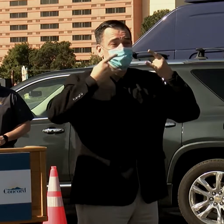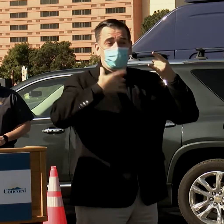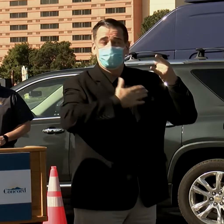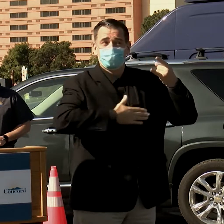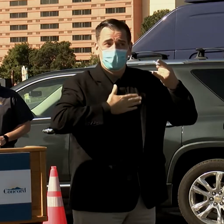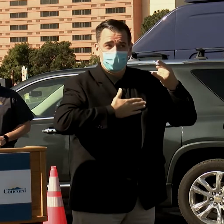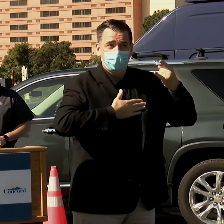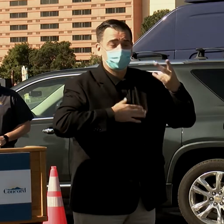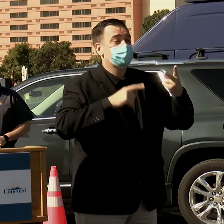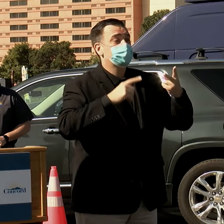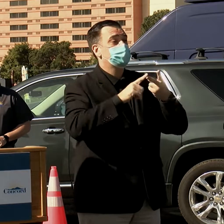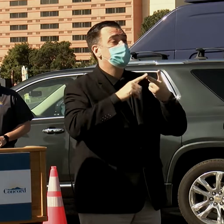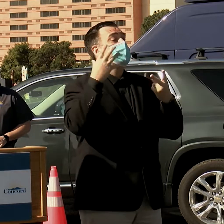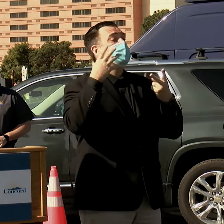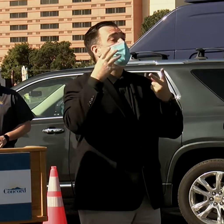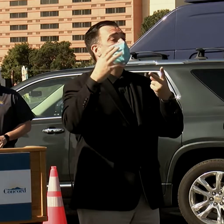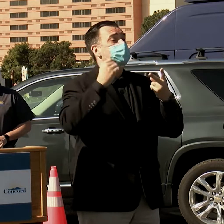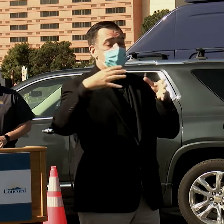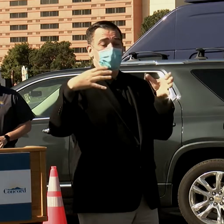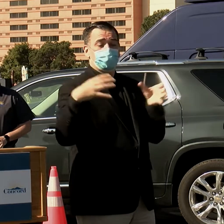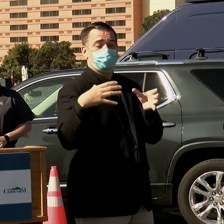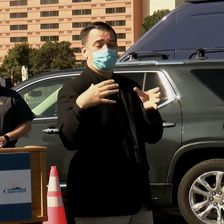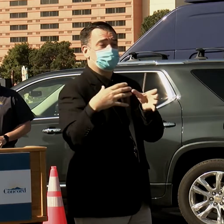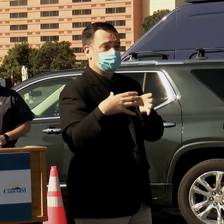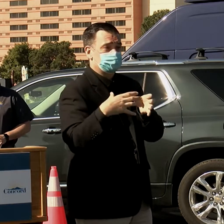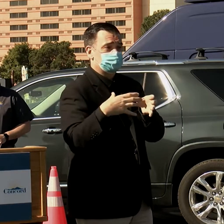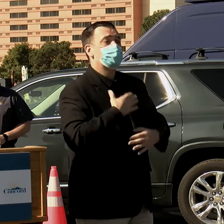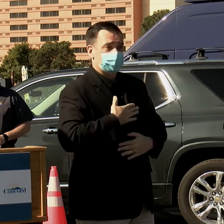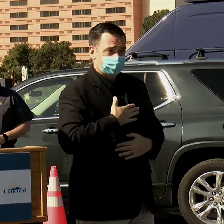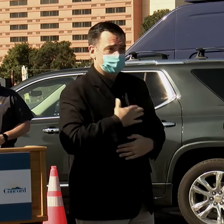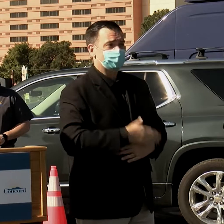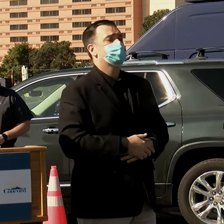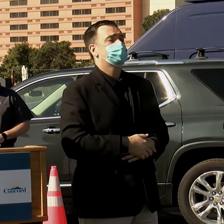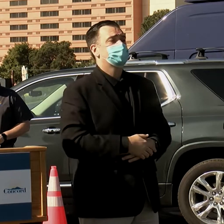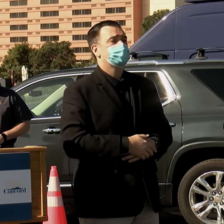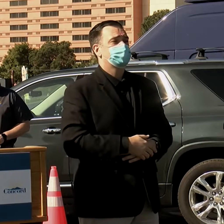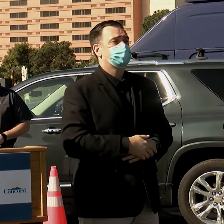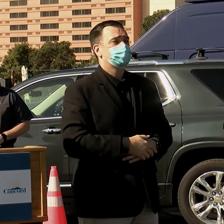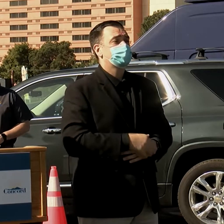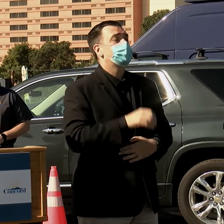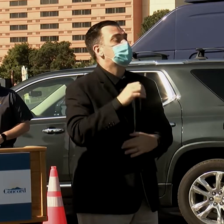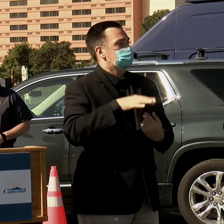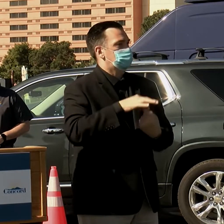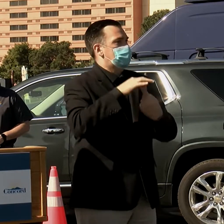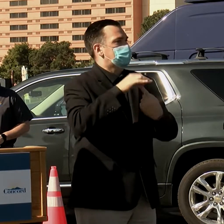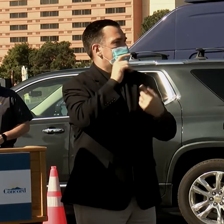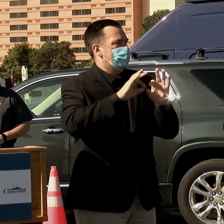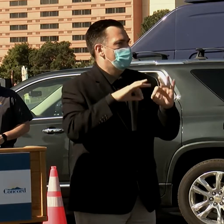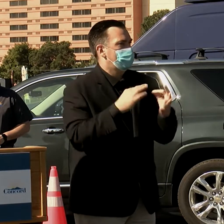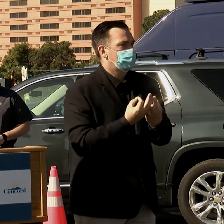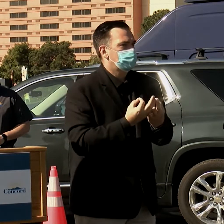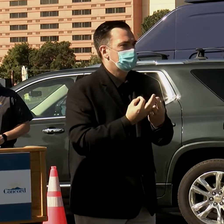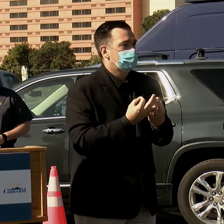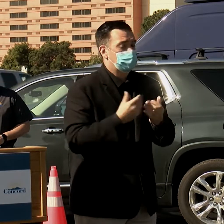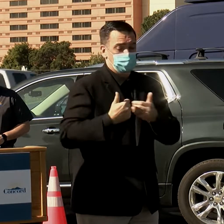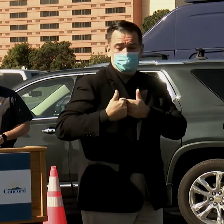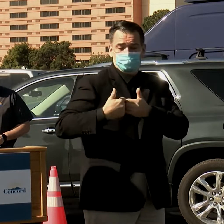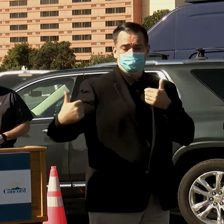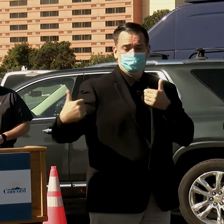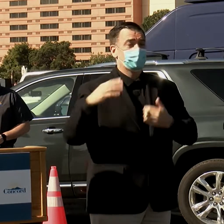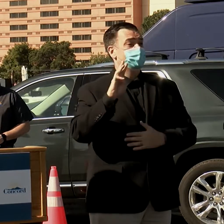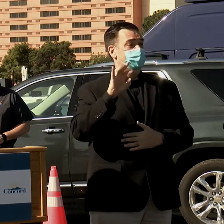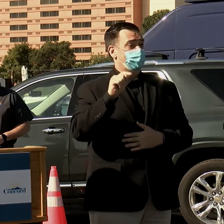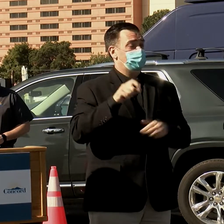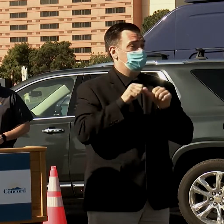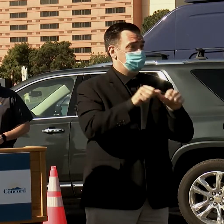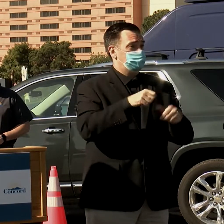gather outside if you get together with people outside your household. Maintain distance between you